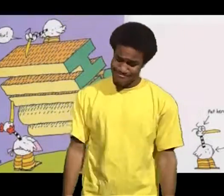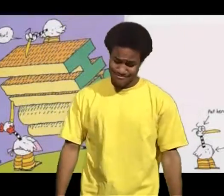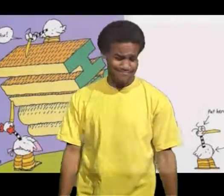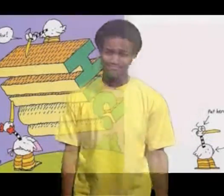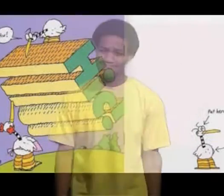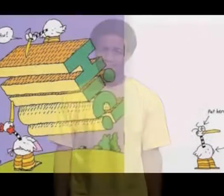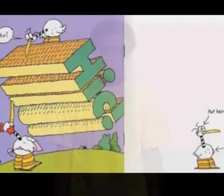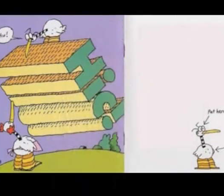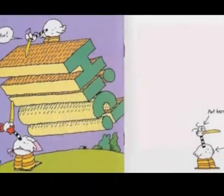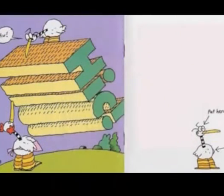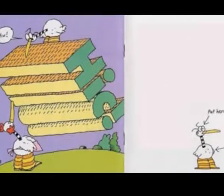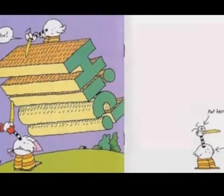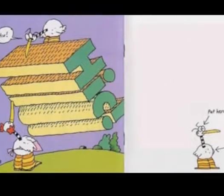He said that doesn't work.